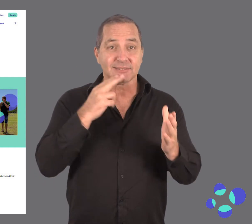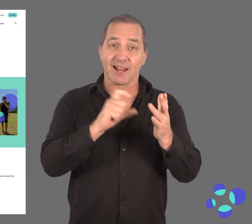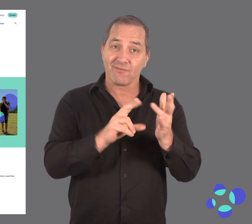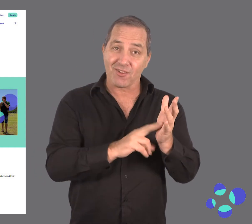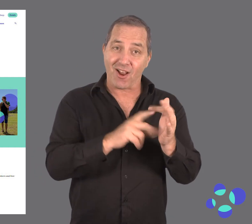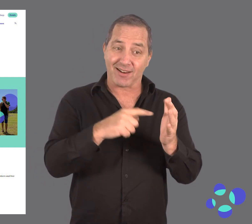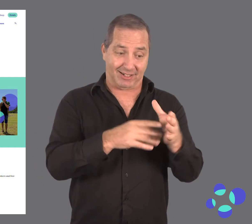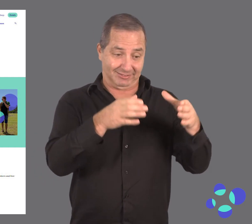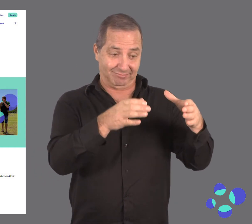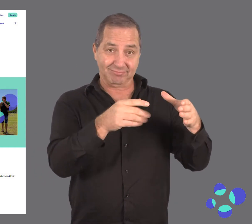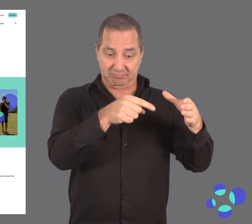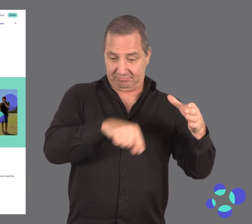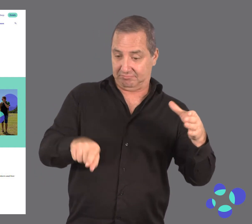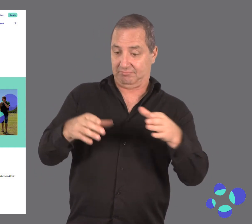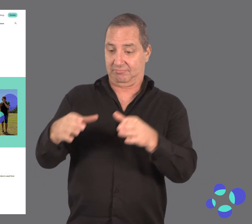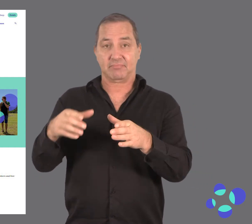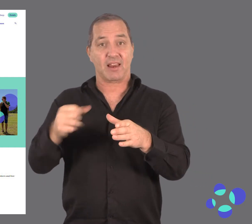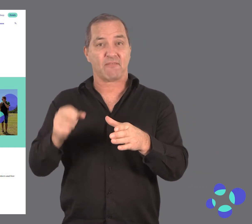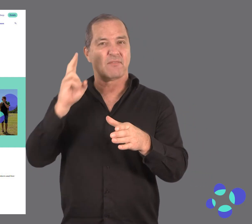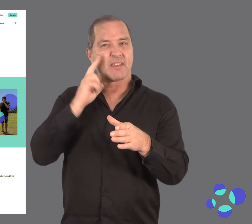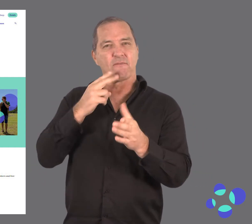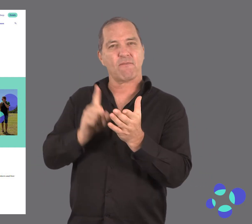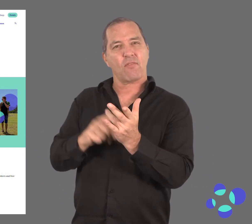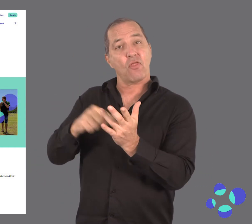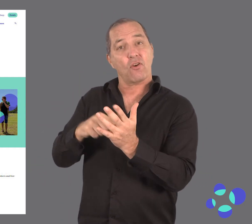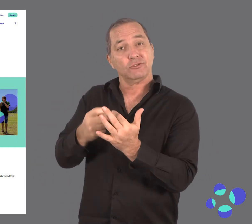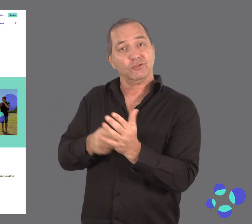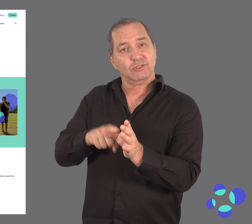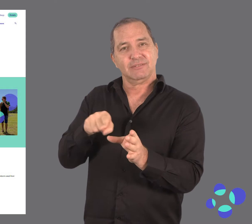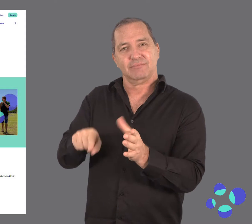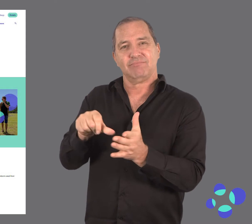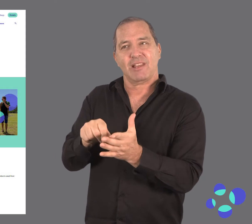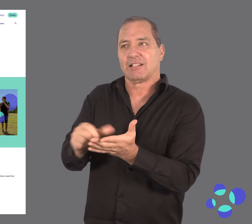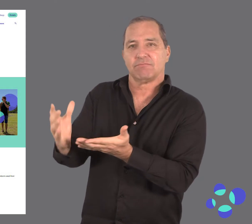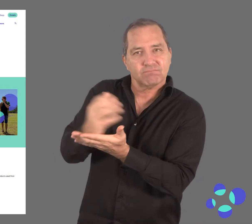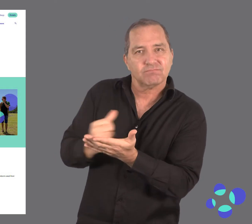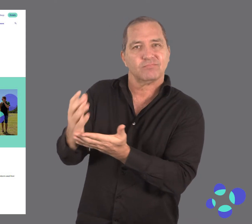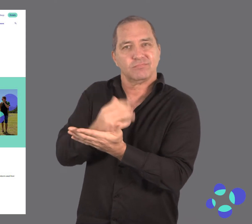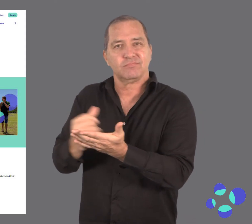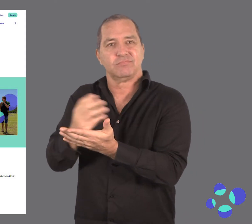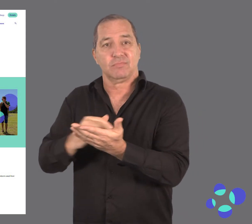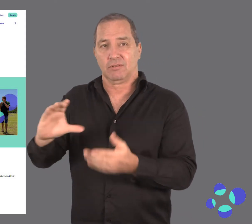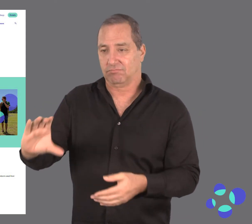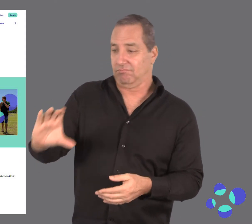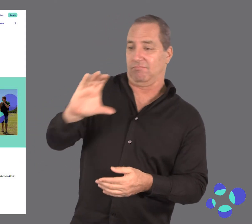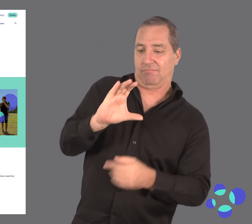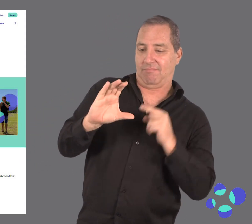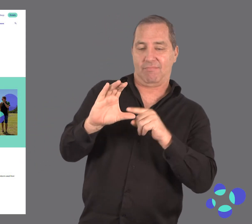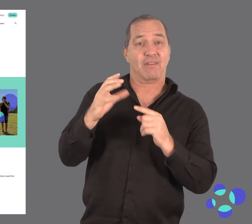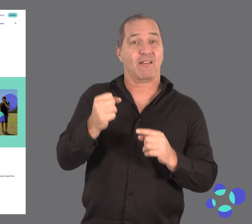DevConnect, utilising the money that the Deaf Lottery raises, allows us to have